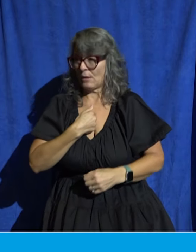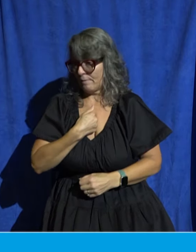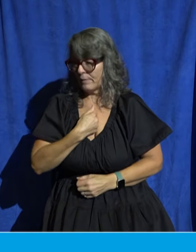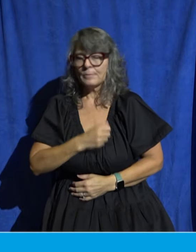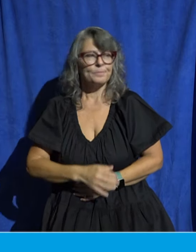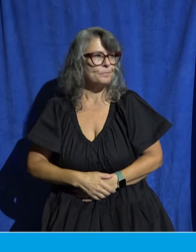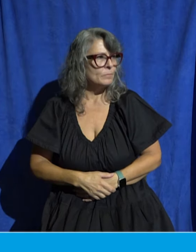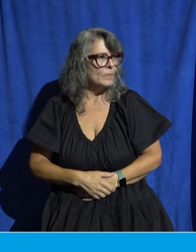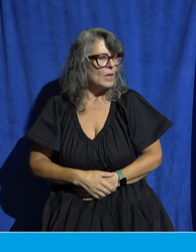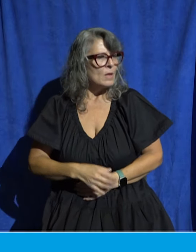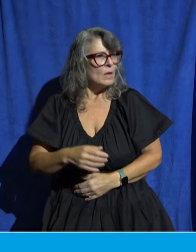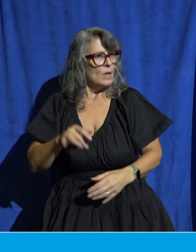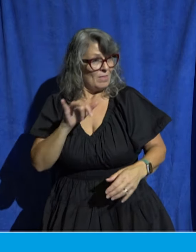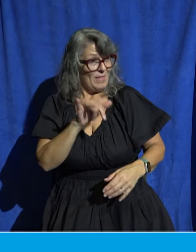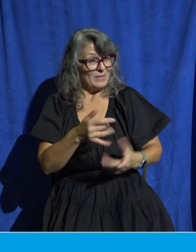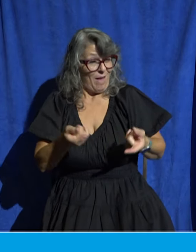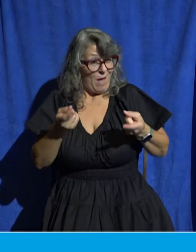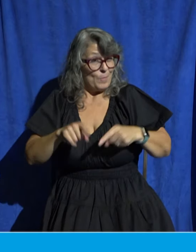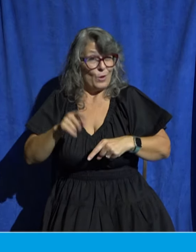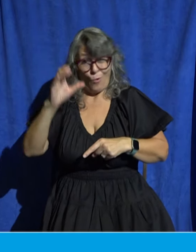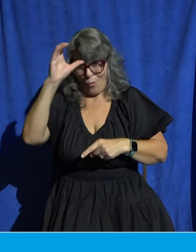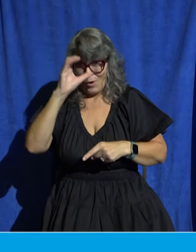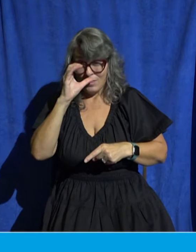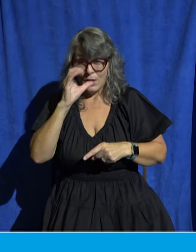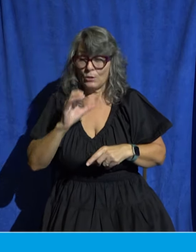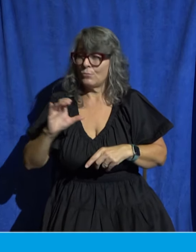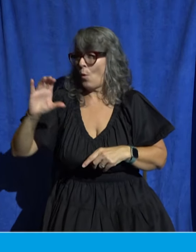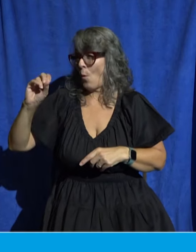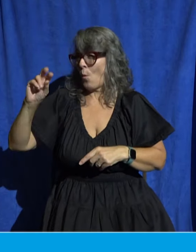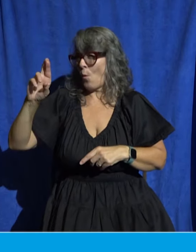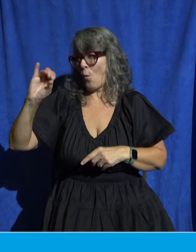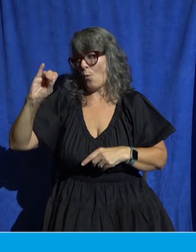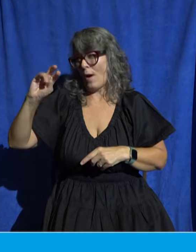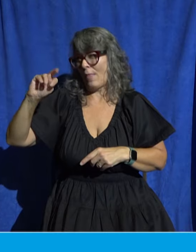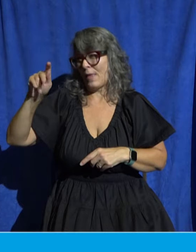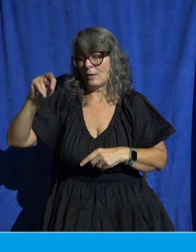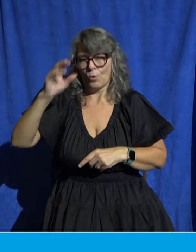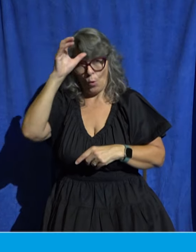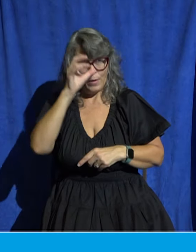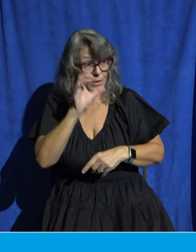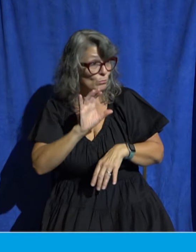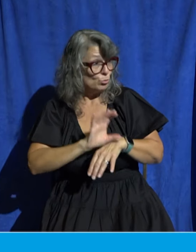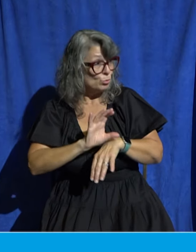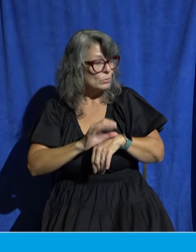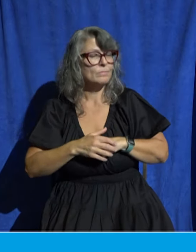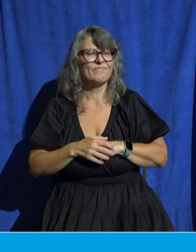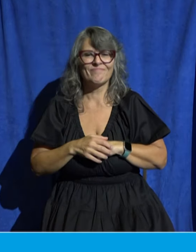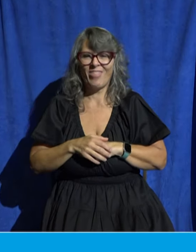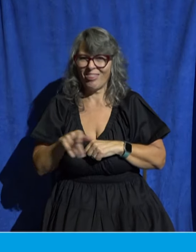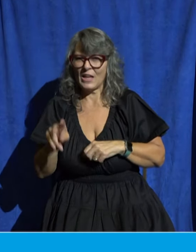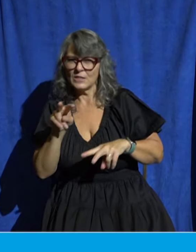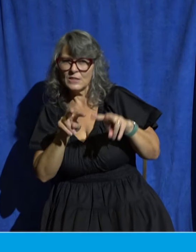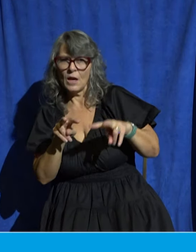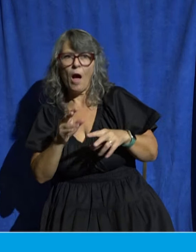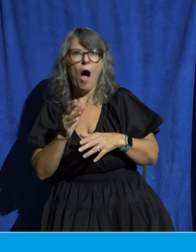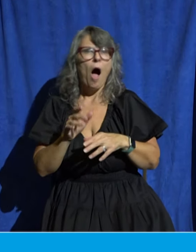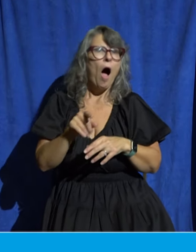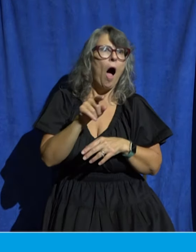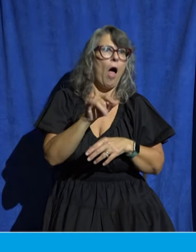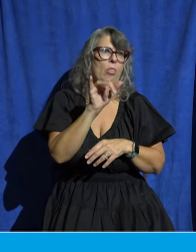happening in the Corinthian church. They were seeing certain people and certain giftings as more important and desirable and